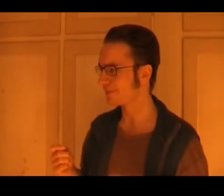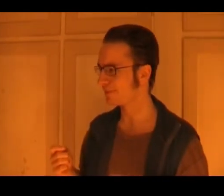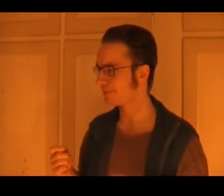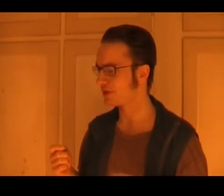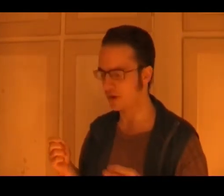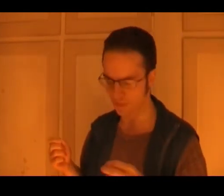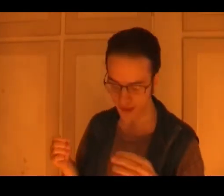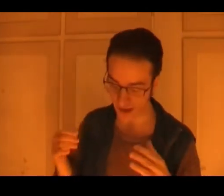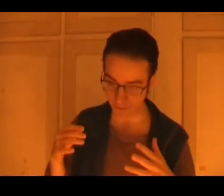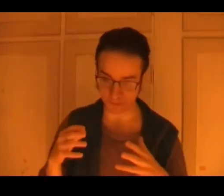So, they, um,